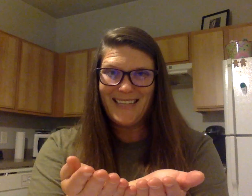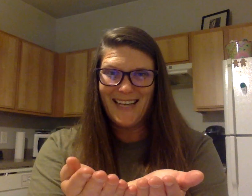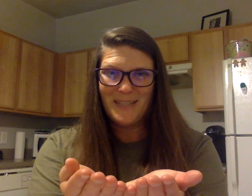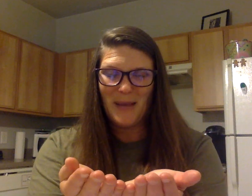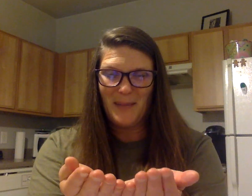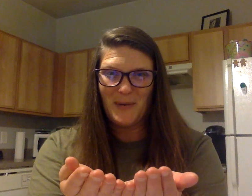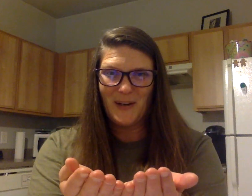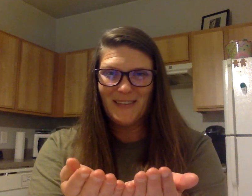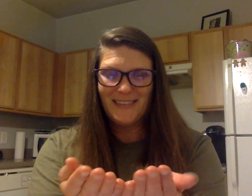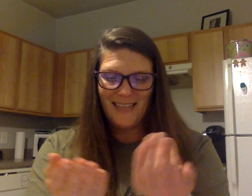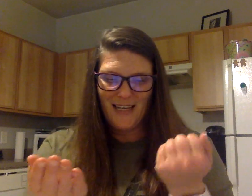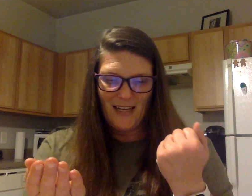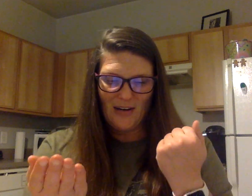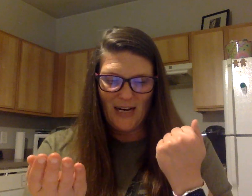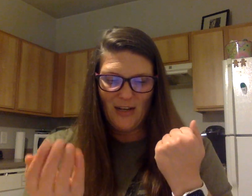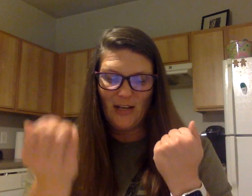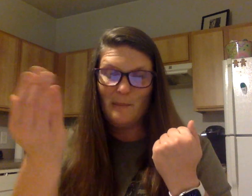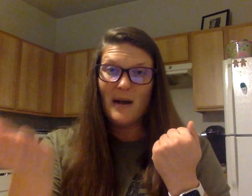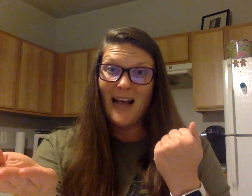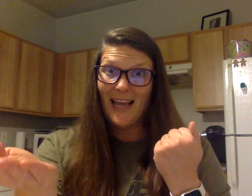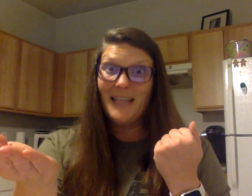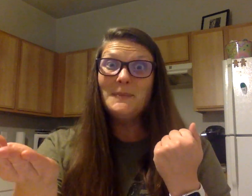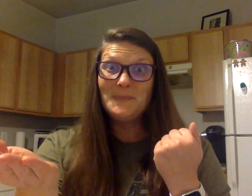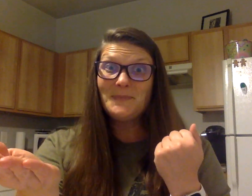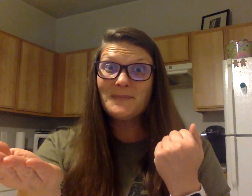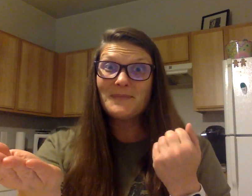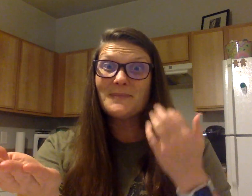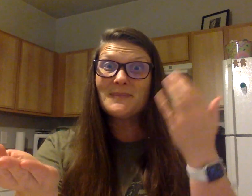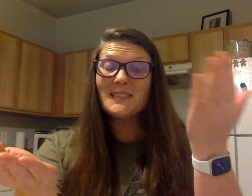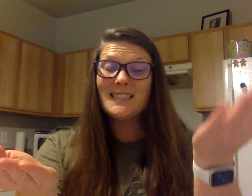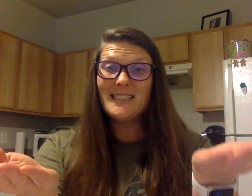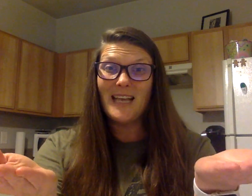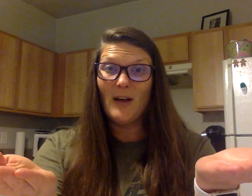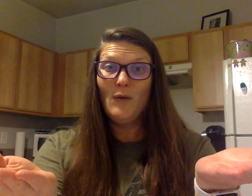Sandpaper. All right, good. My. Self.